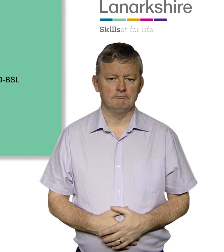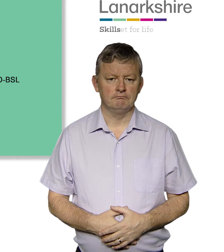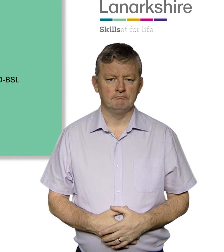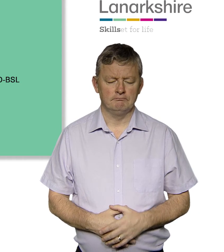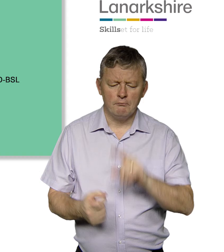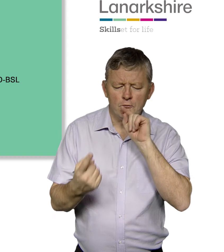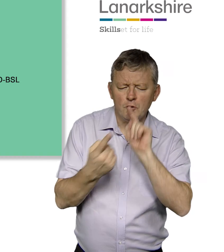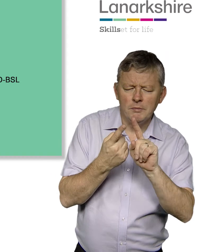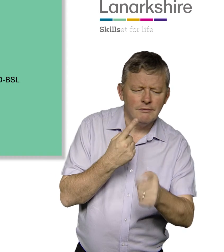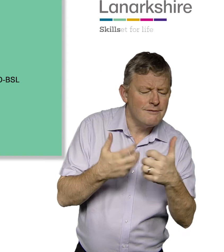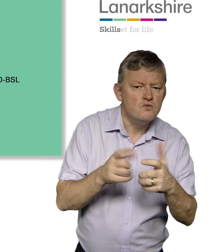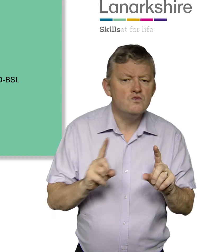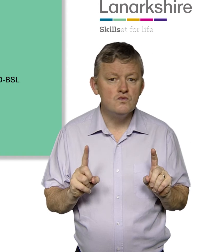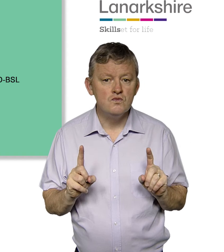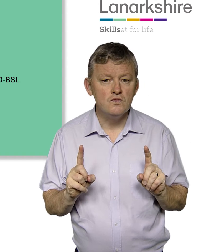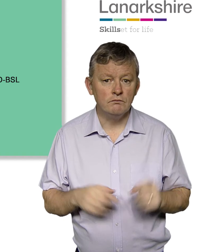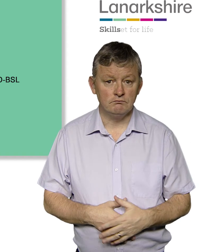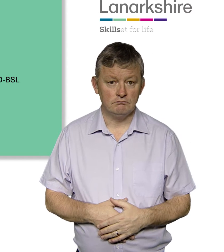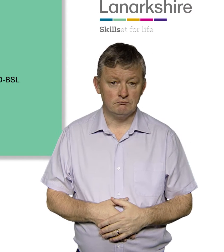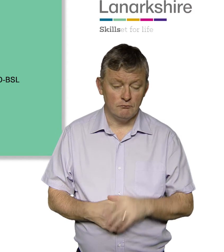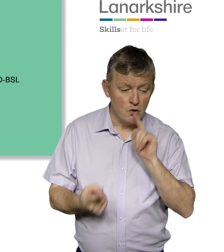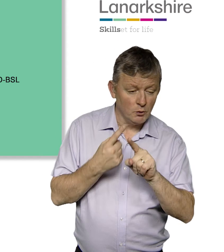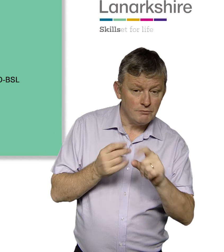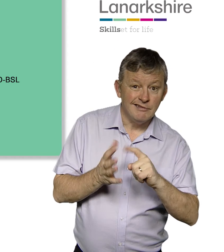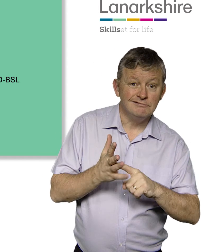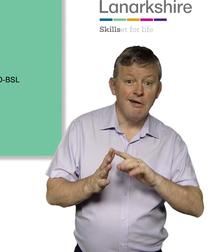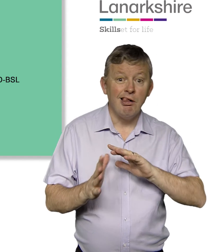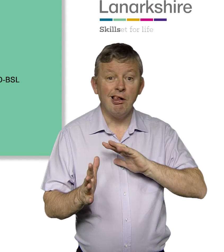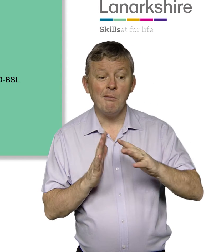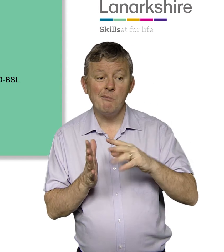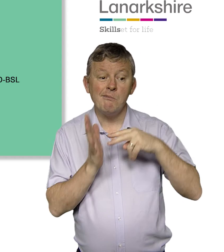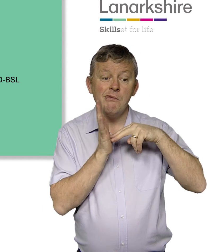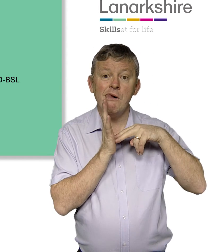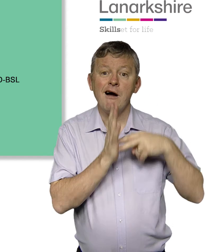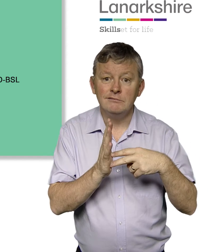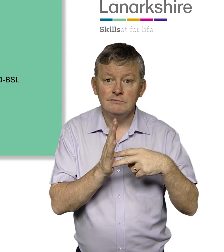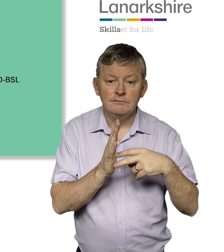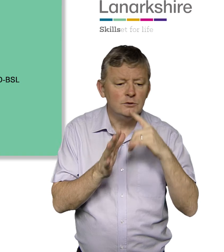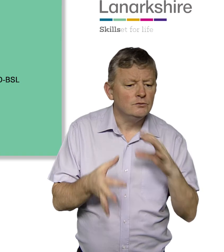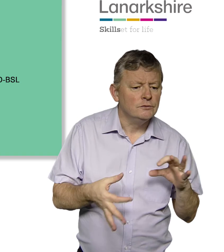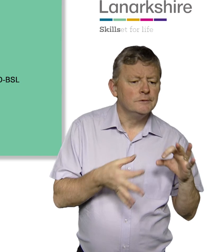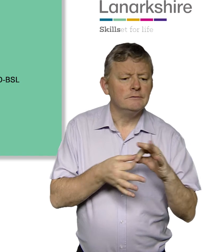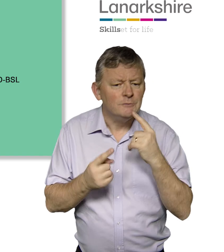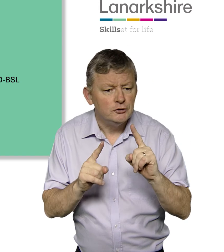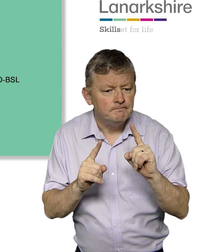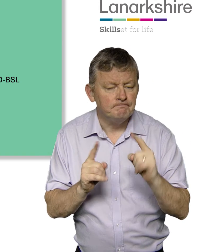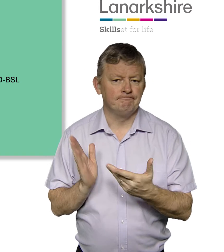How to comment on the students' To comment on this British Sign Language BSL Plan Please contact